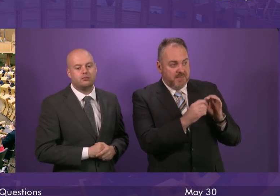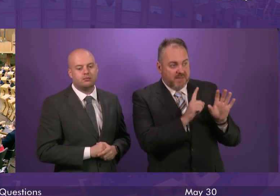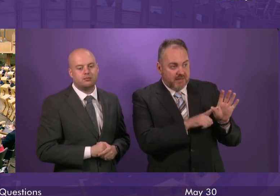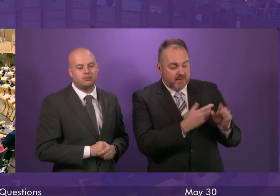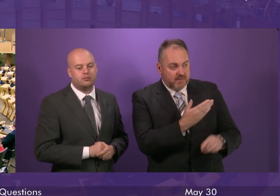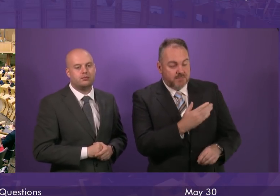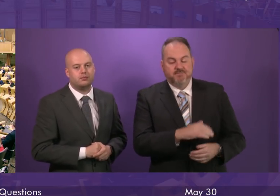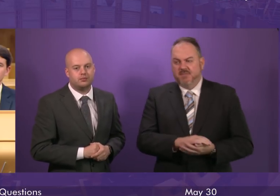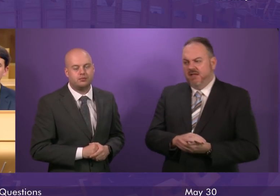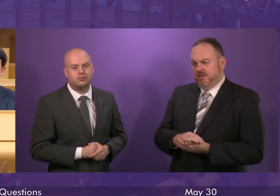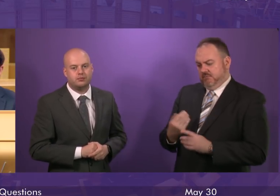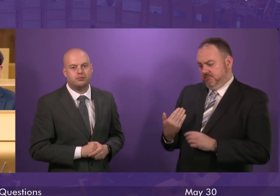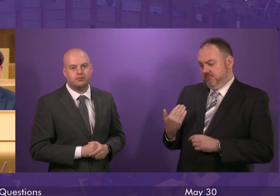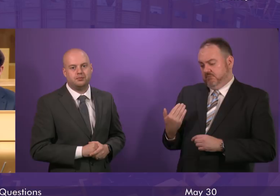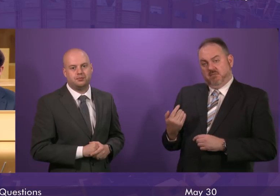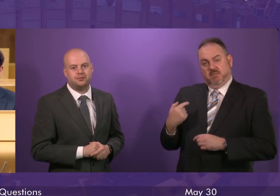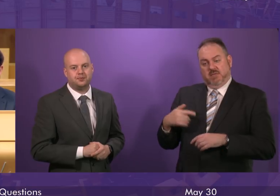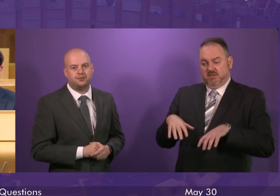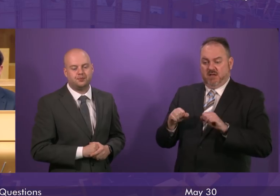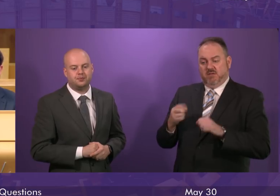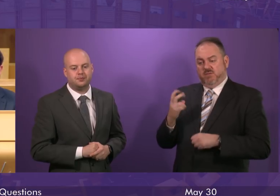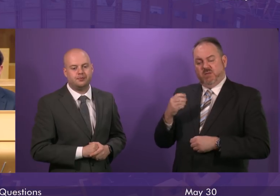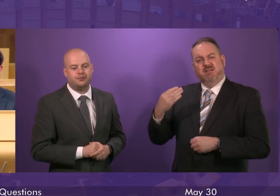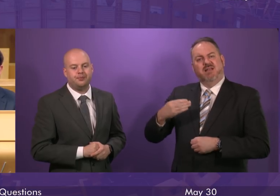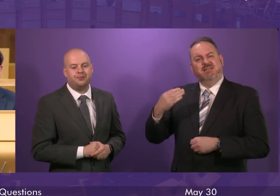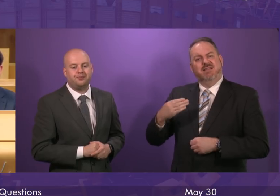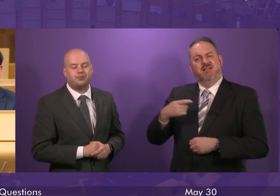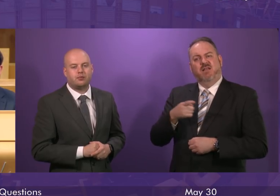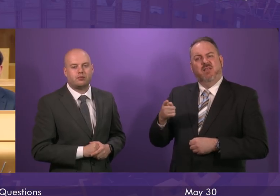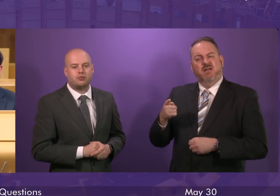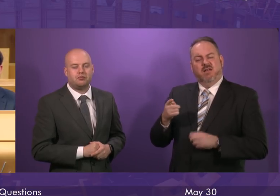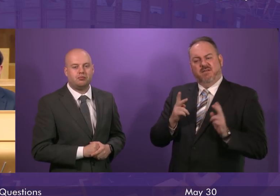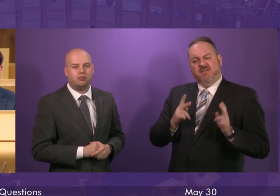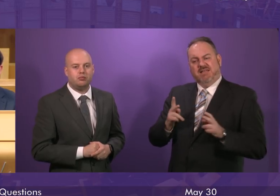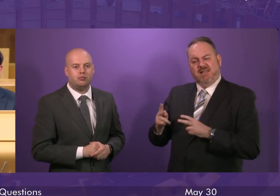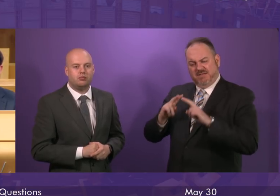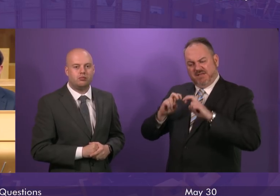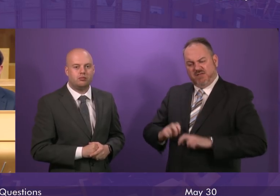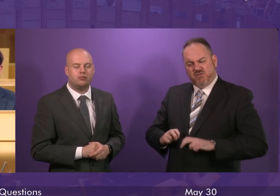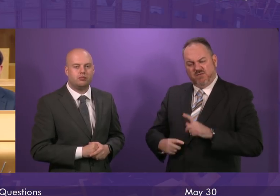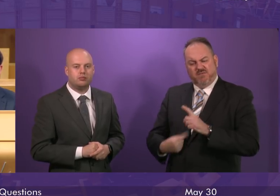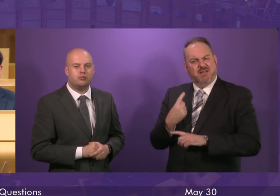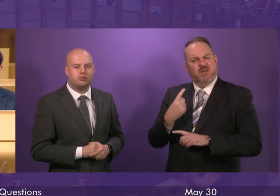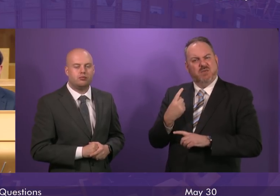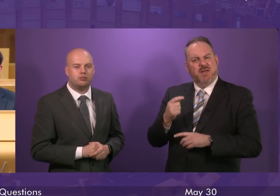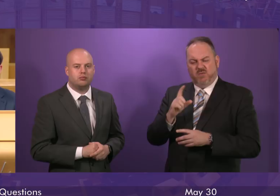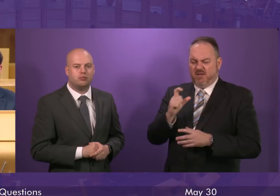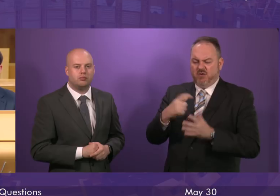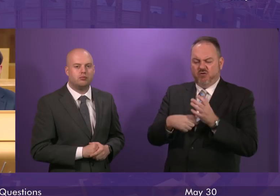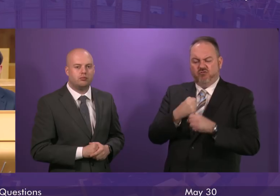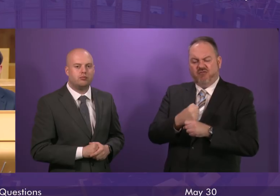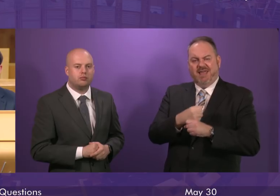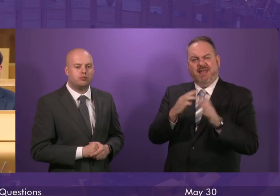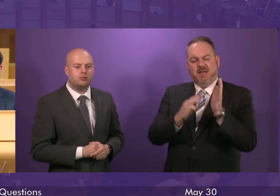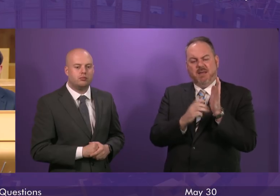Earlier this year the Lord Advocate asked the Scottish Fatalities Investigation Unit to examine the Craig McClellan case preparing the ground for a possible